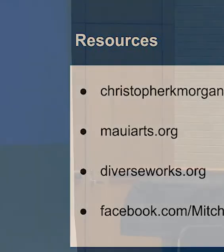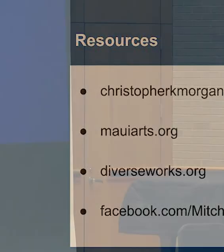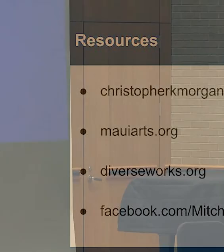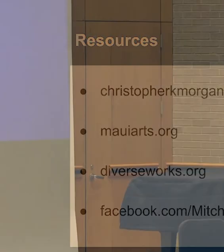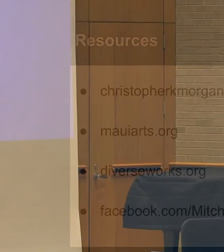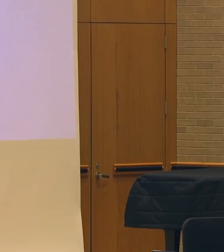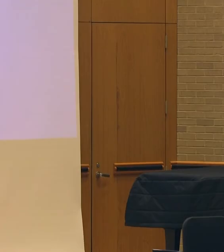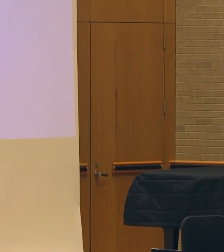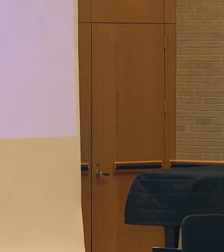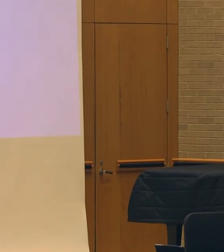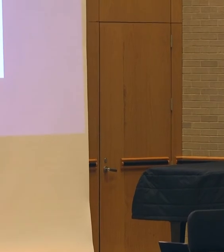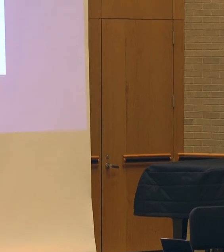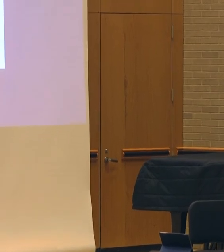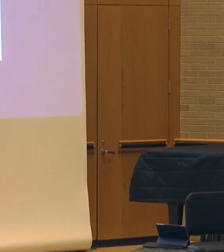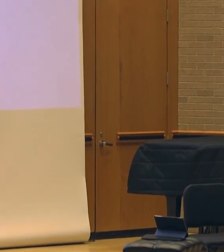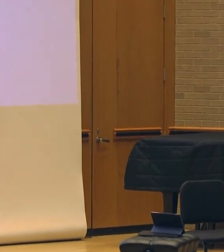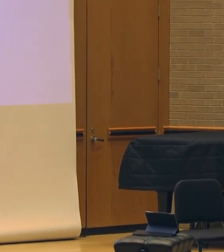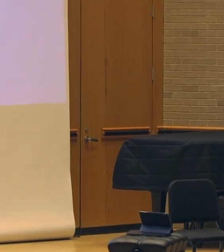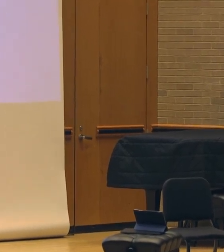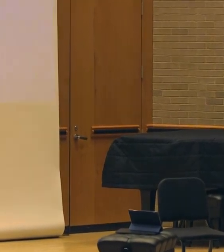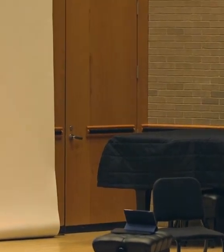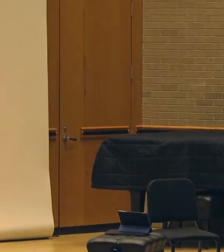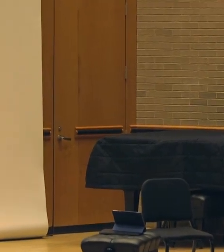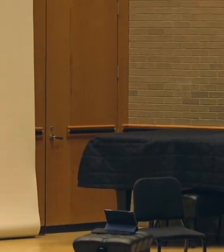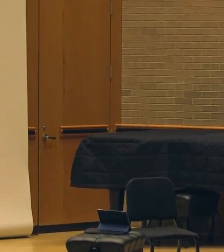My friends, thank you so much. Have a lovely evening.